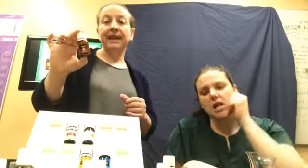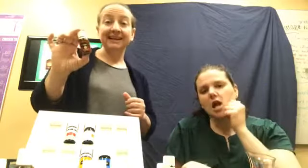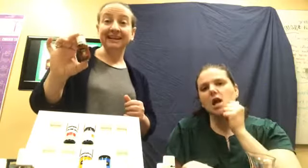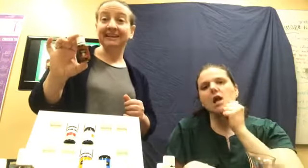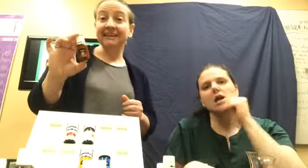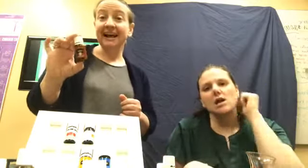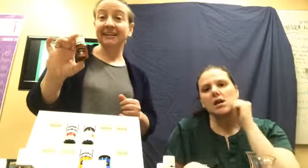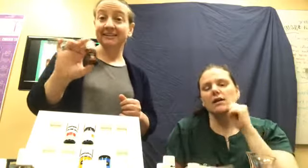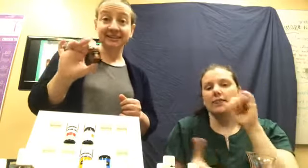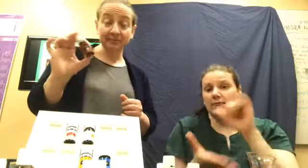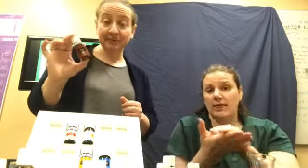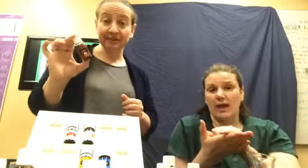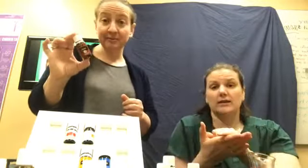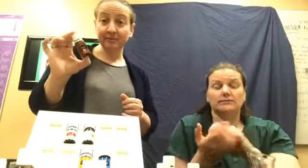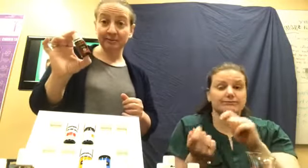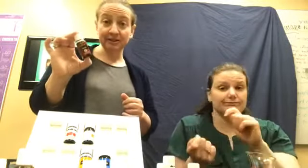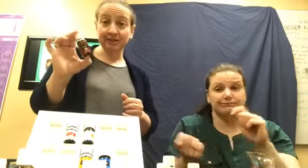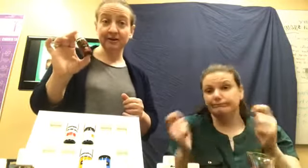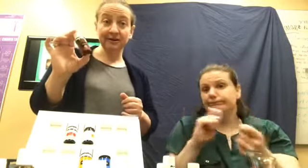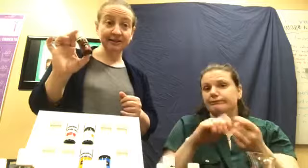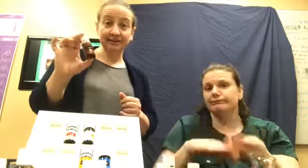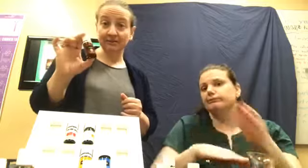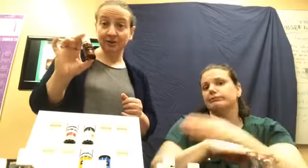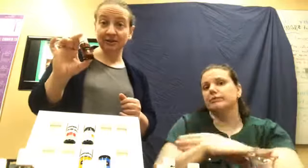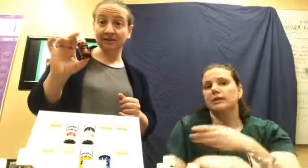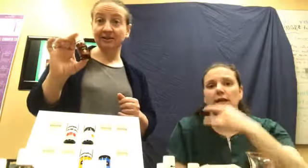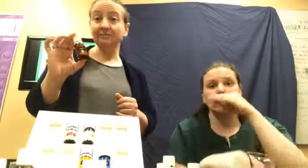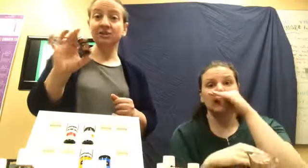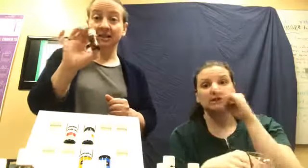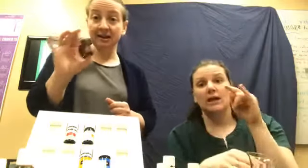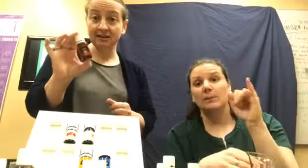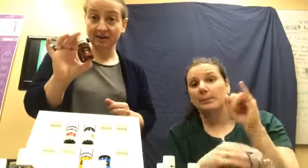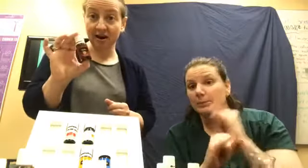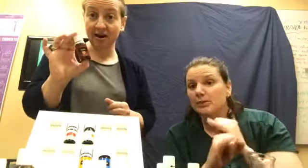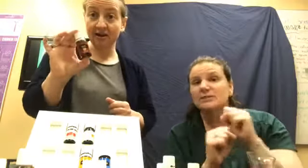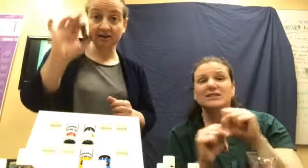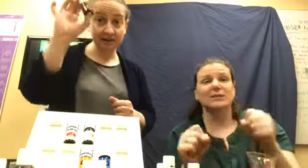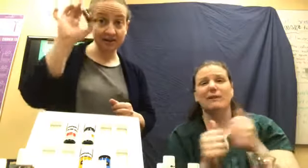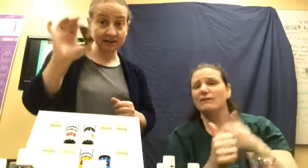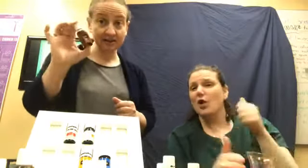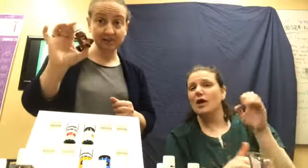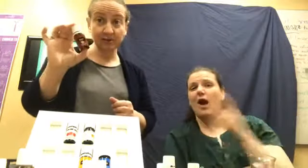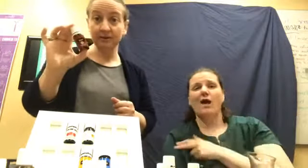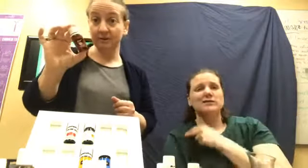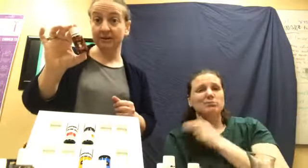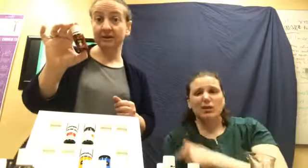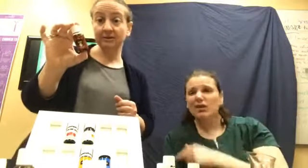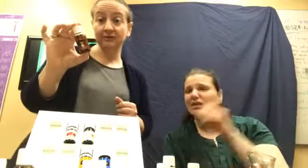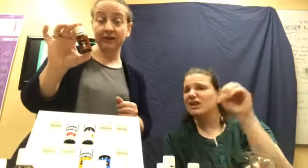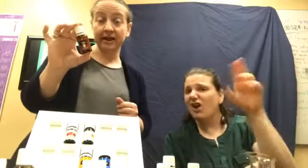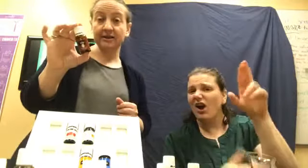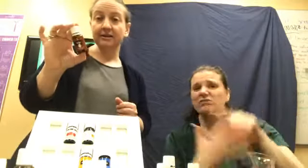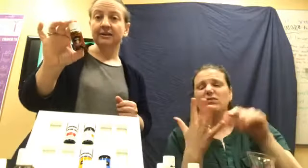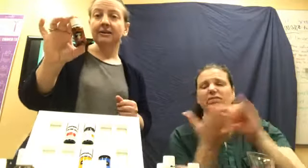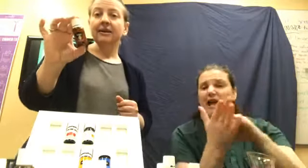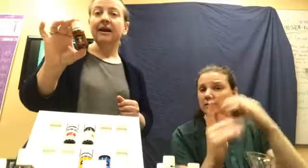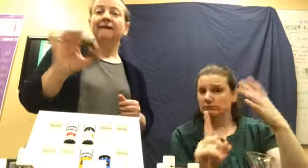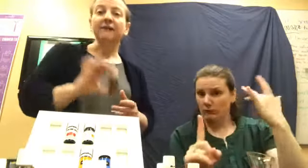and it has completely boosted her kids immune system. She stayed out of the ER and this is one of the big things for that, uh, for